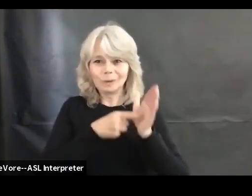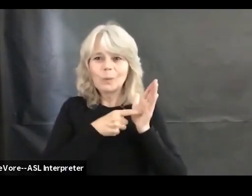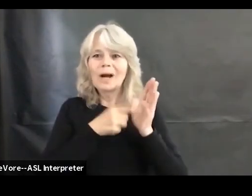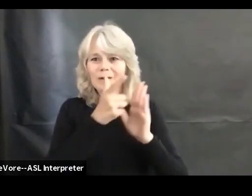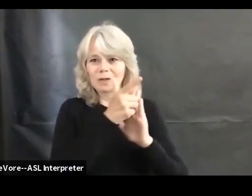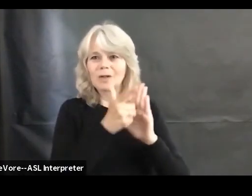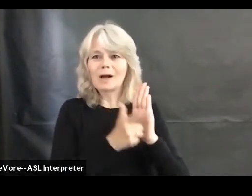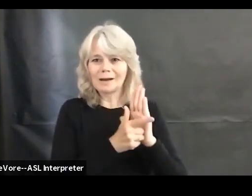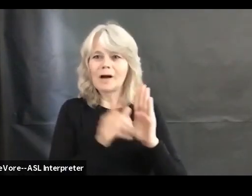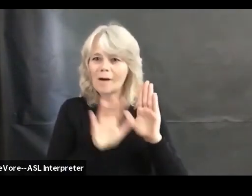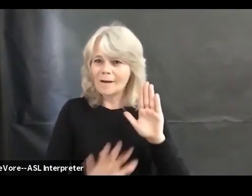around.